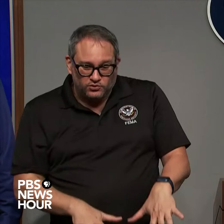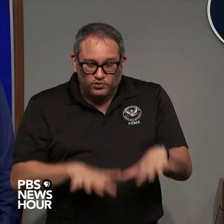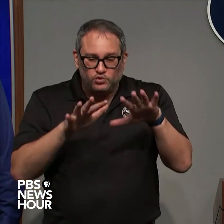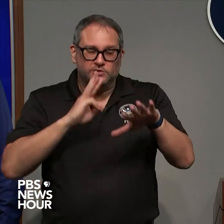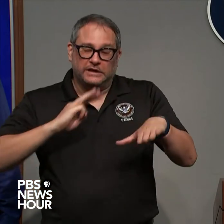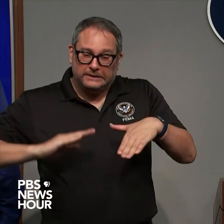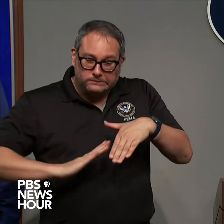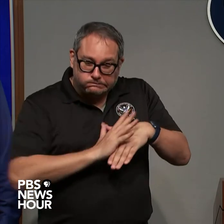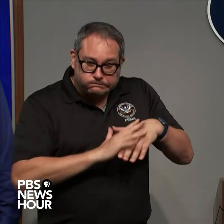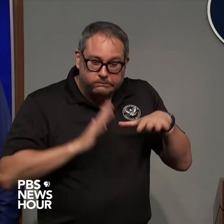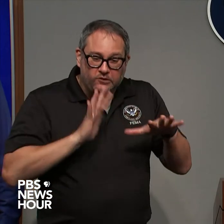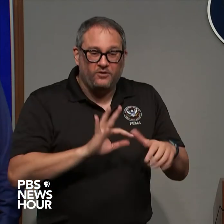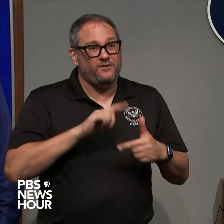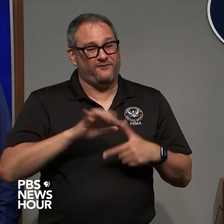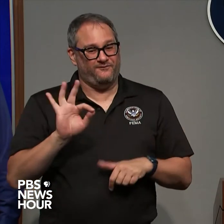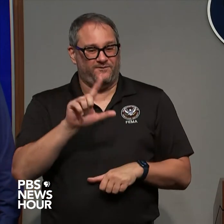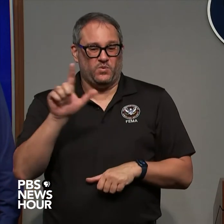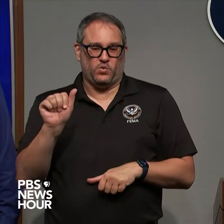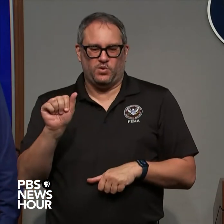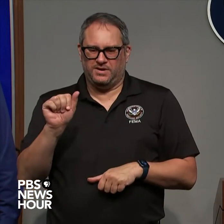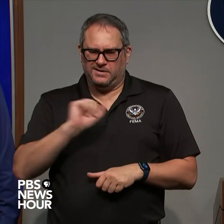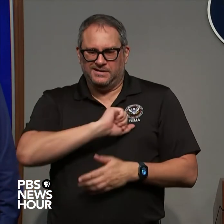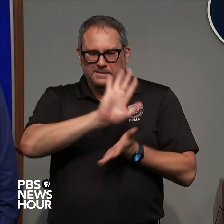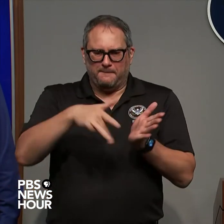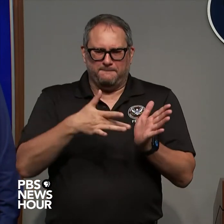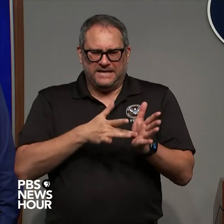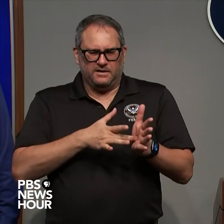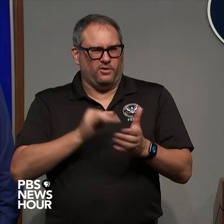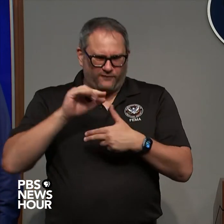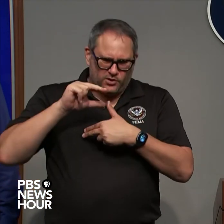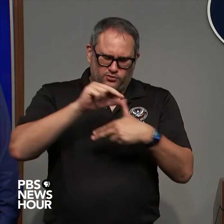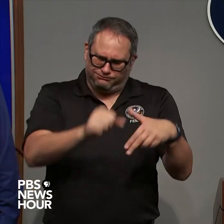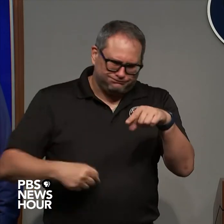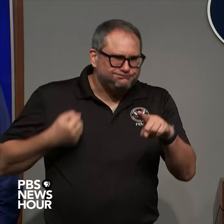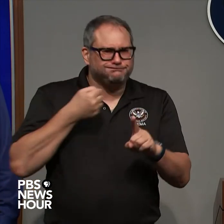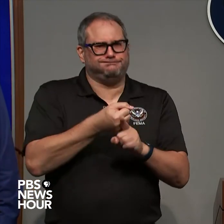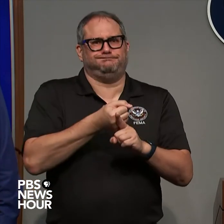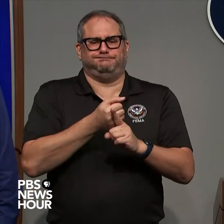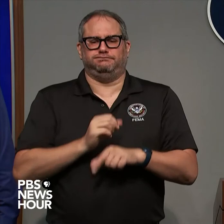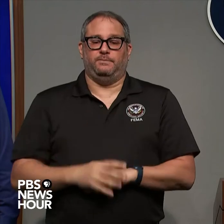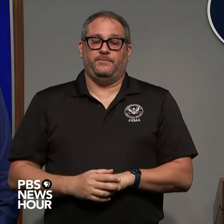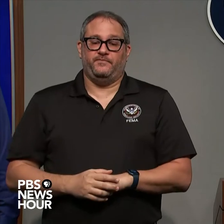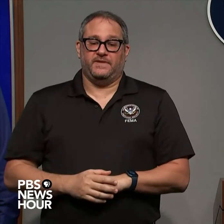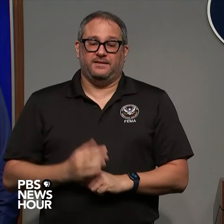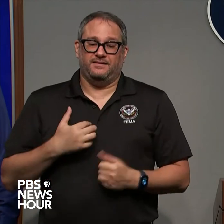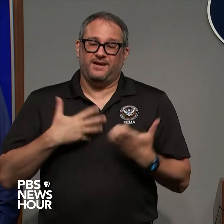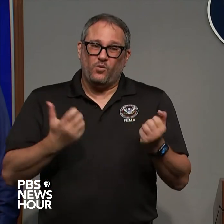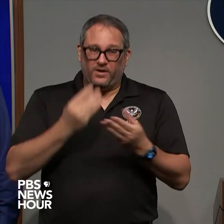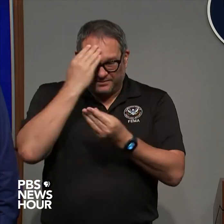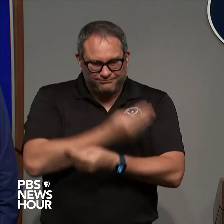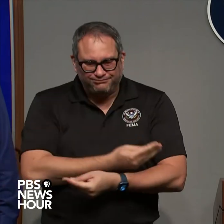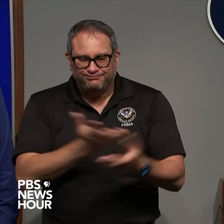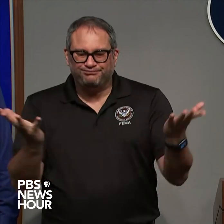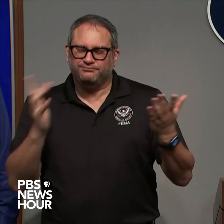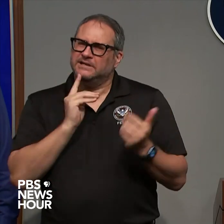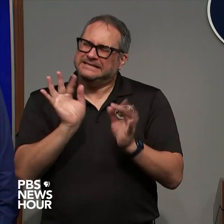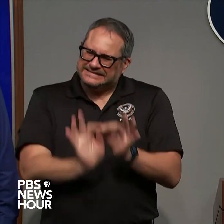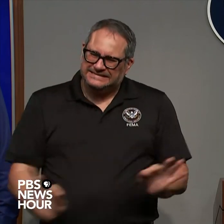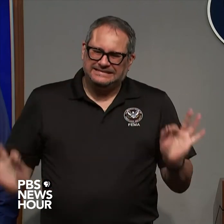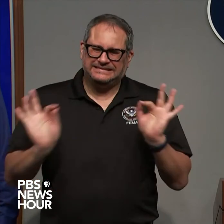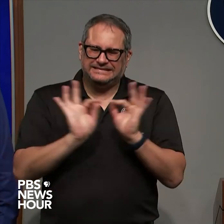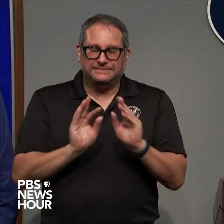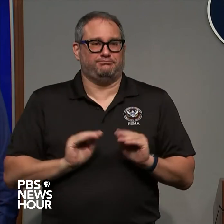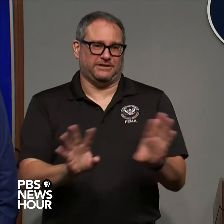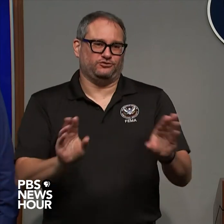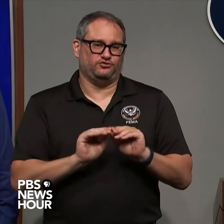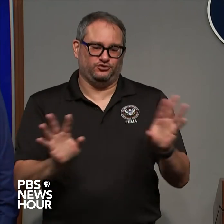is in Ian's crosshairs therefore I would like to just share a few key safety messages that will help keep you and your